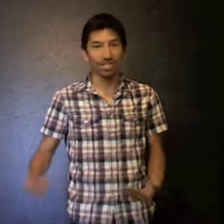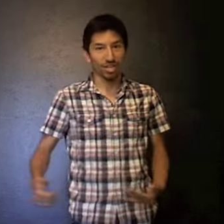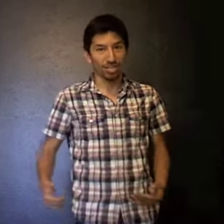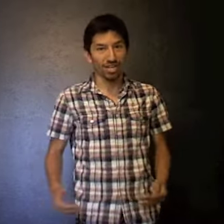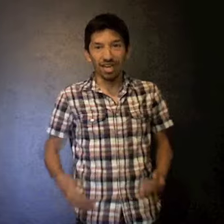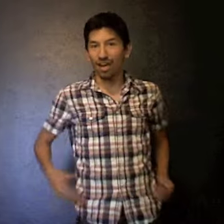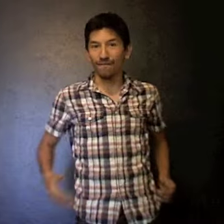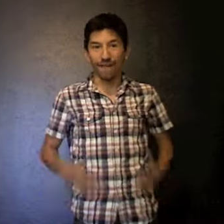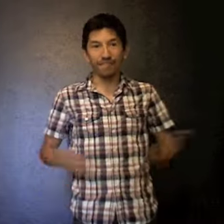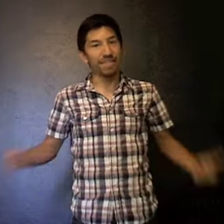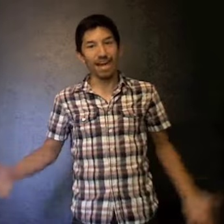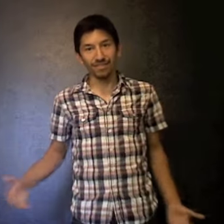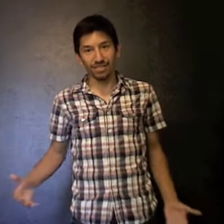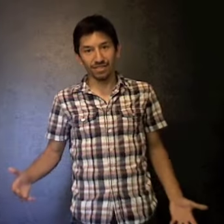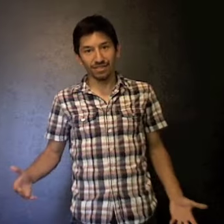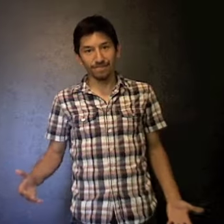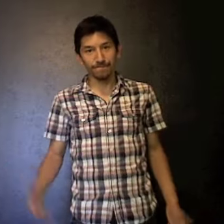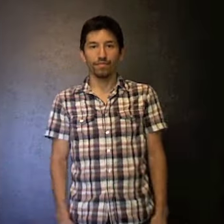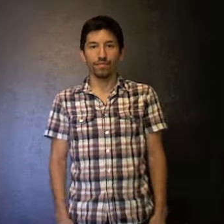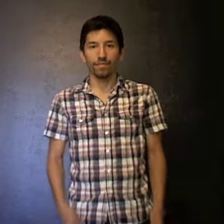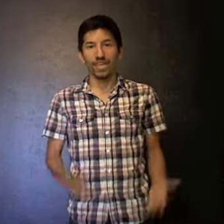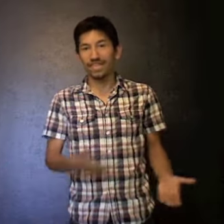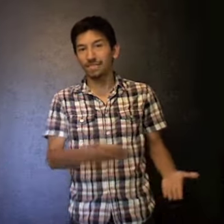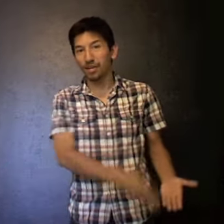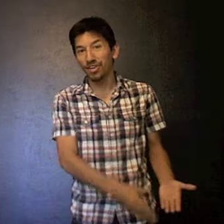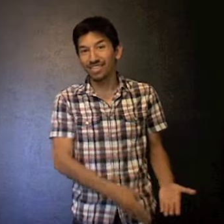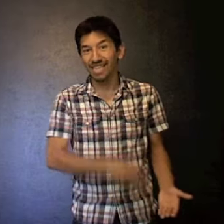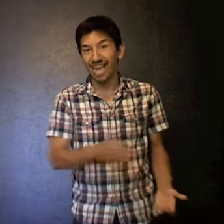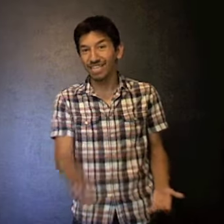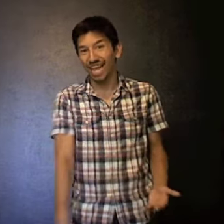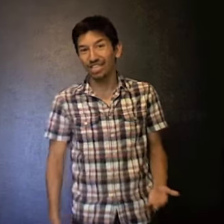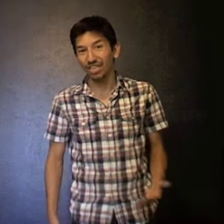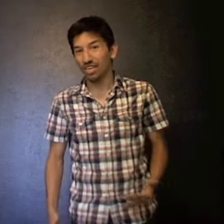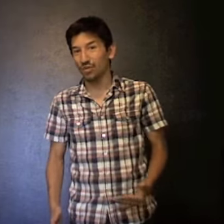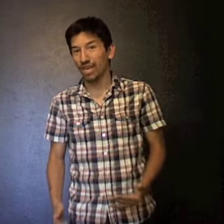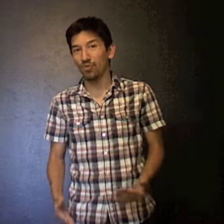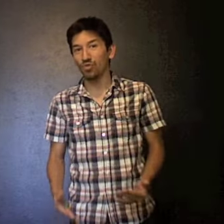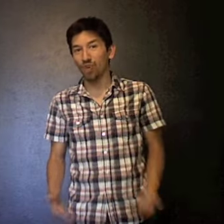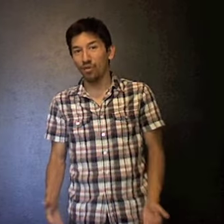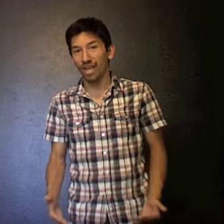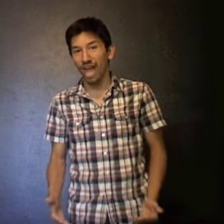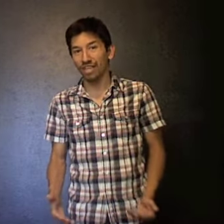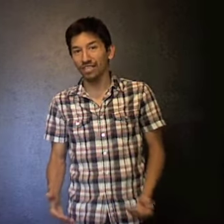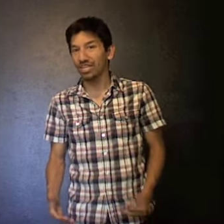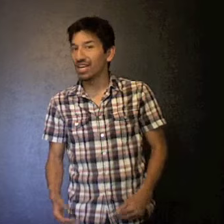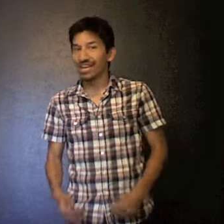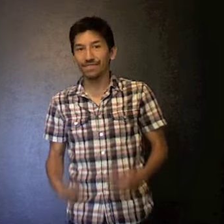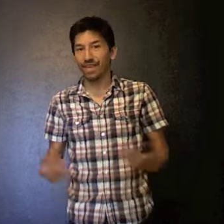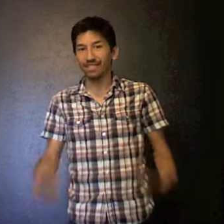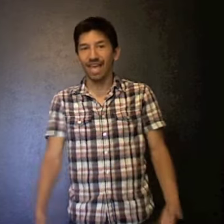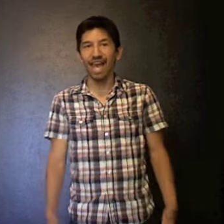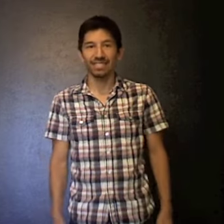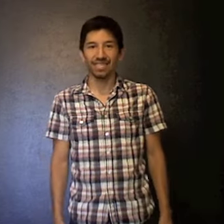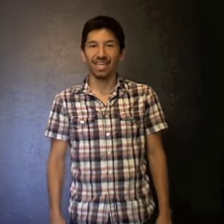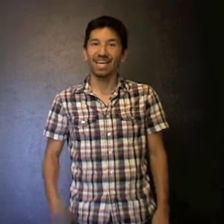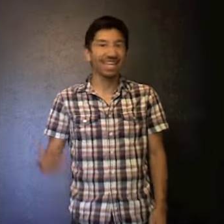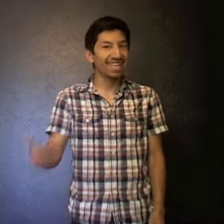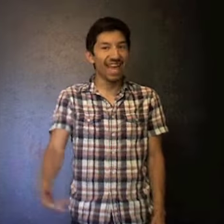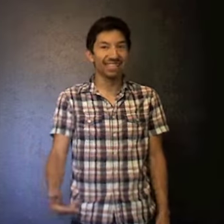church of 5,000. The experience and the education that you get when you go to college is fantastic. Yes,